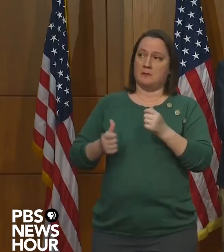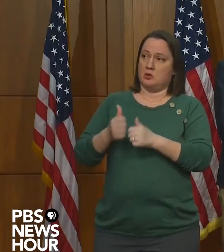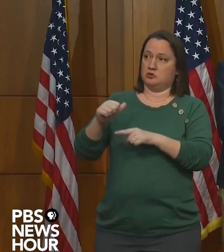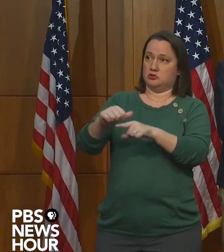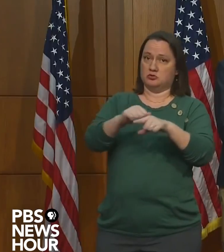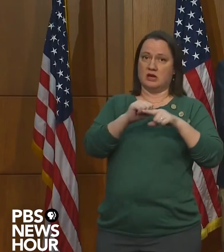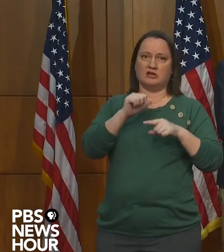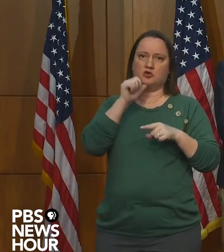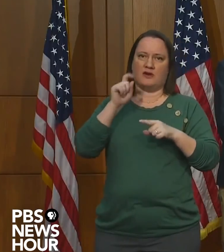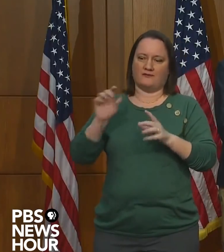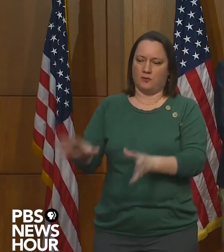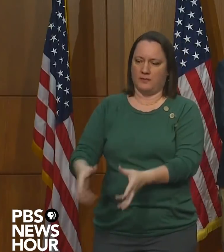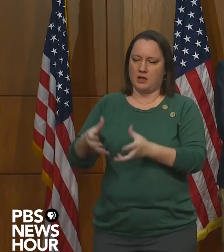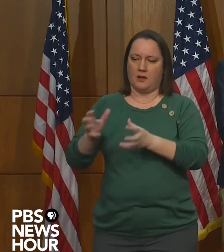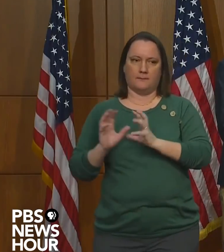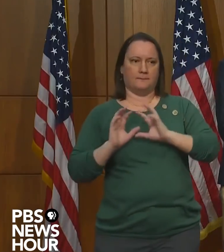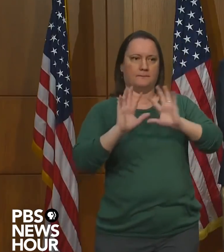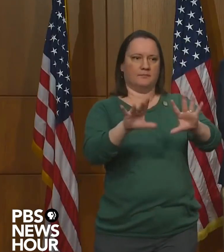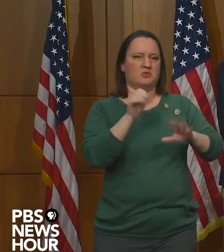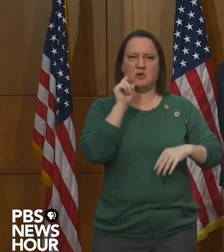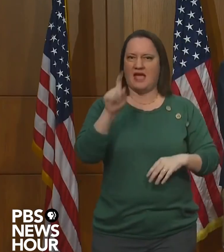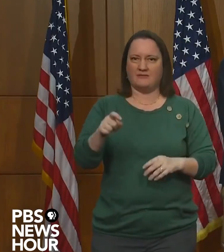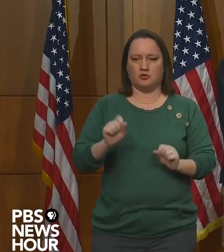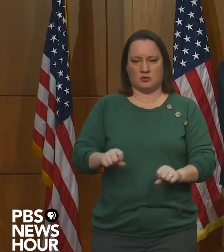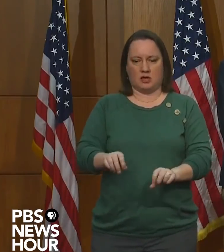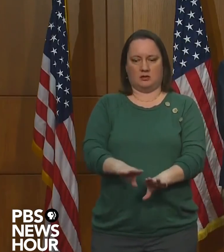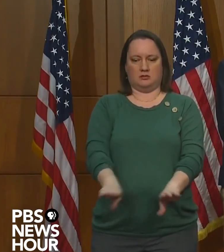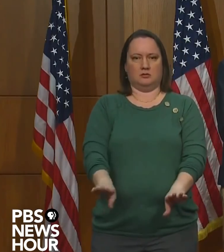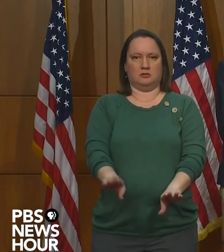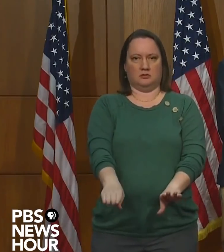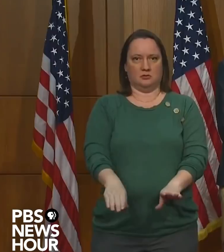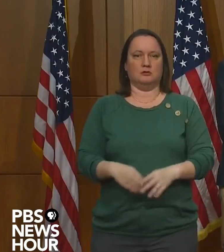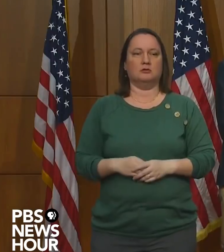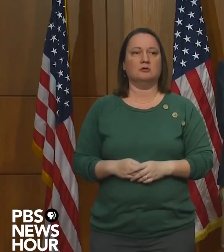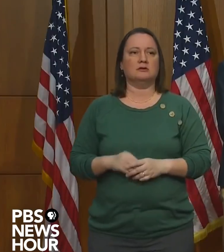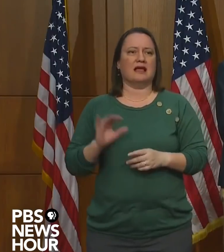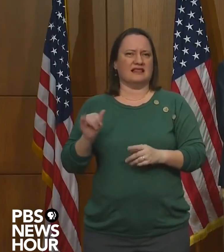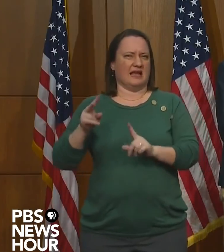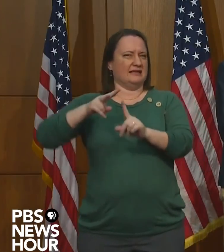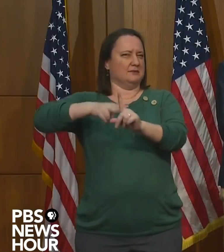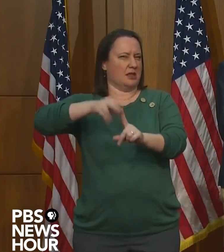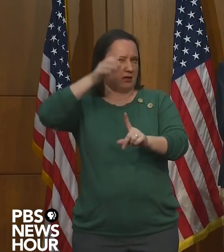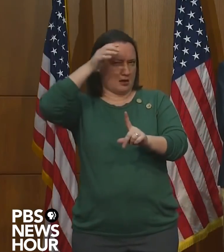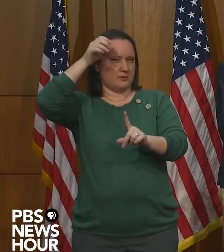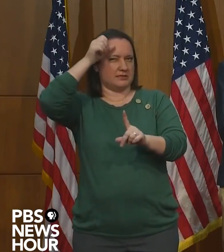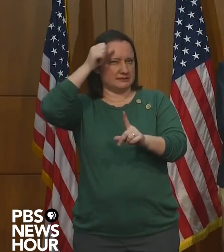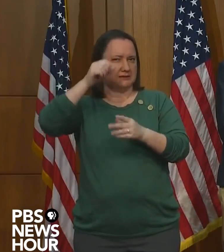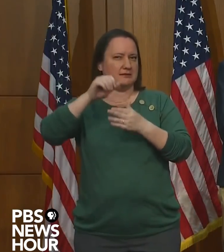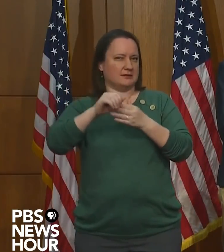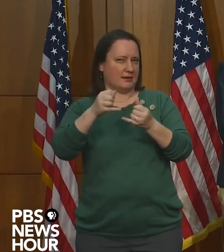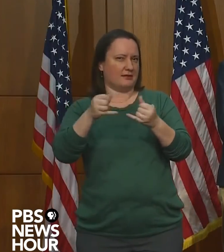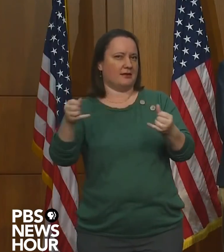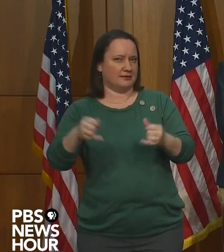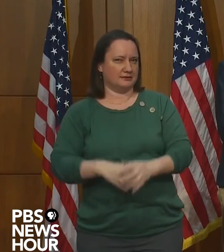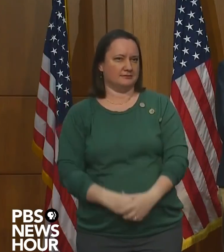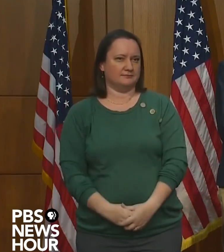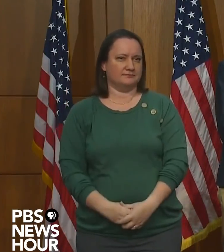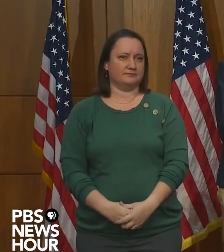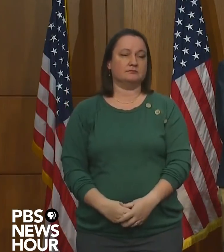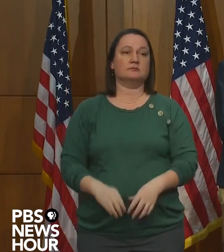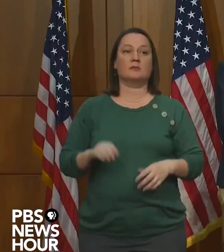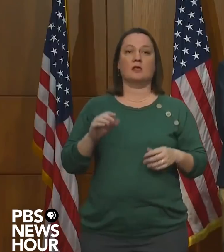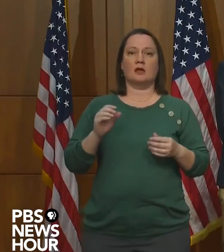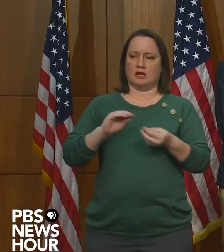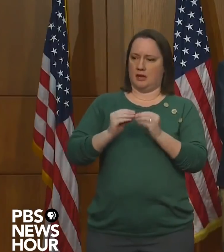picking up the ball and throwing it in. So that's kind of applying some of the common sense guidelines. In terms of capacity